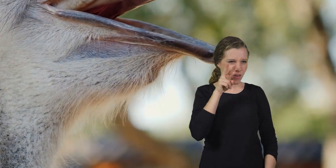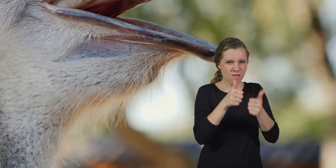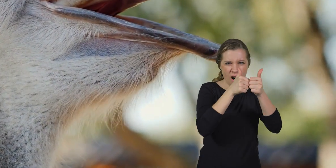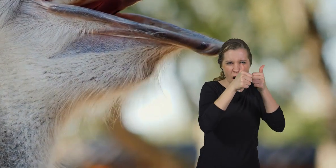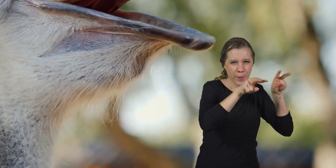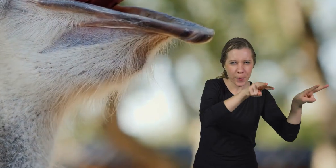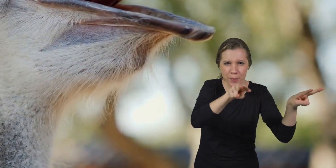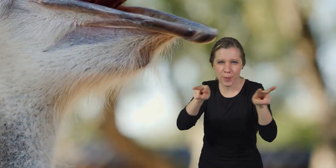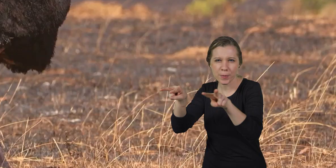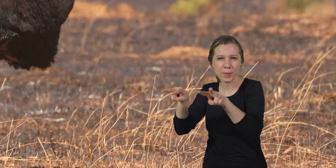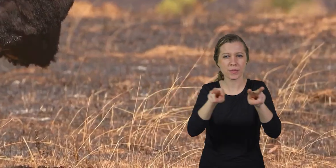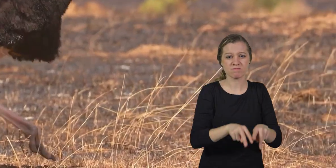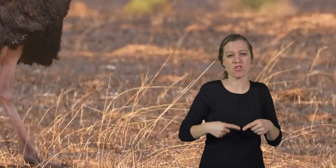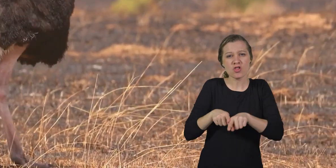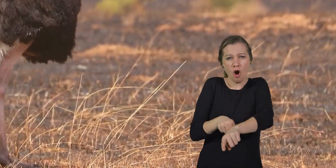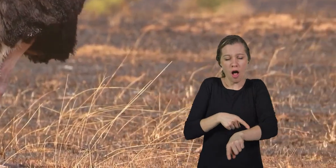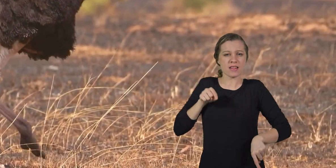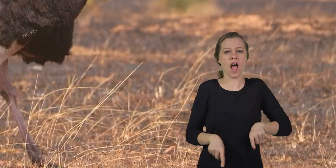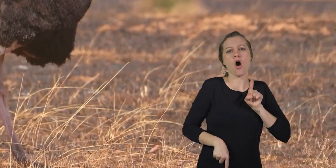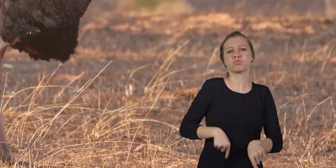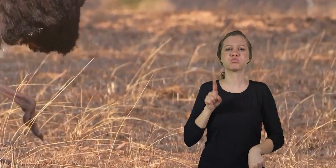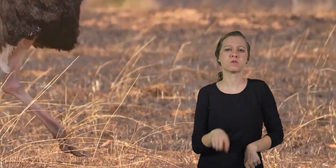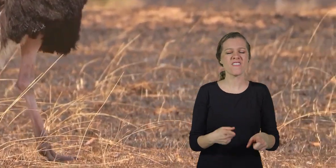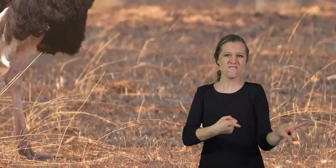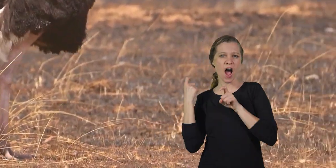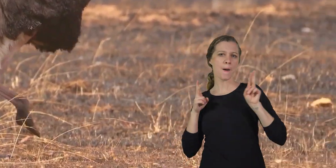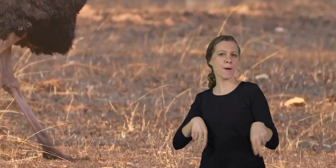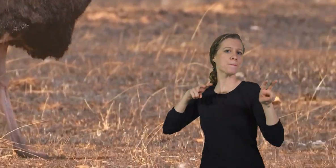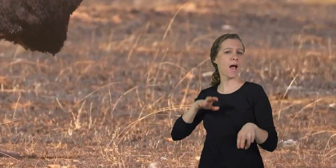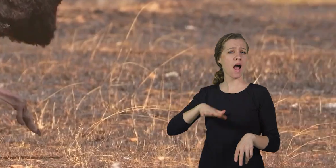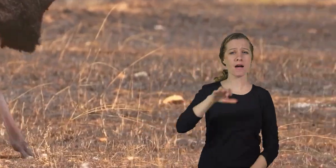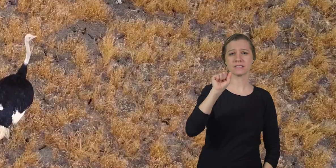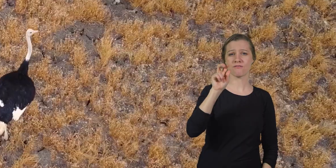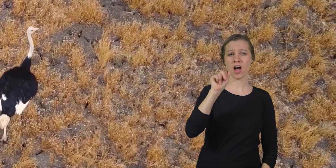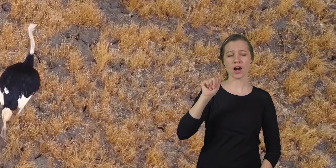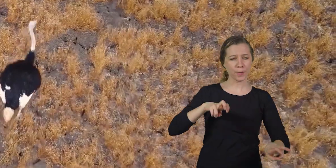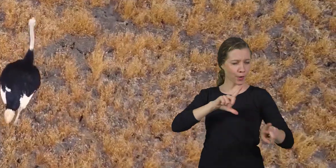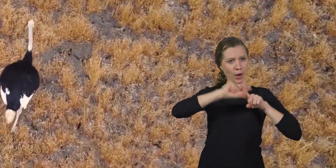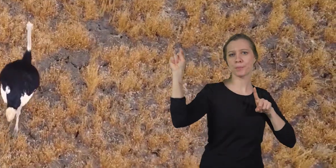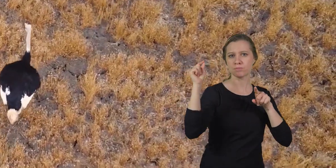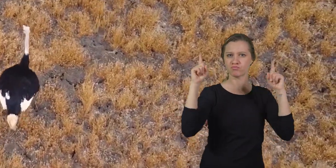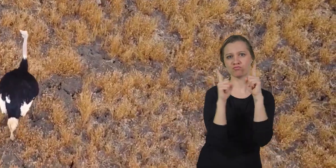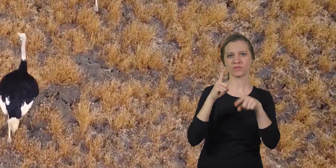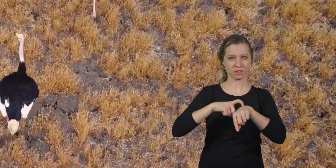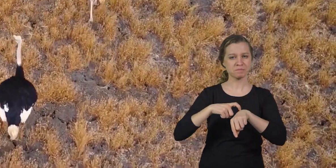it from a distance. Their long legs allow them to move quickly across the savannah and cover a lot of ground in a short time.